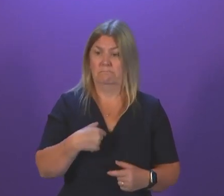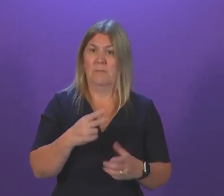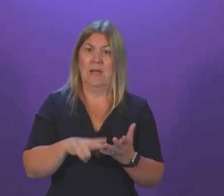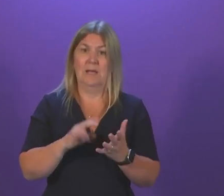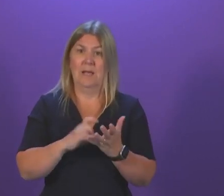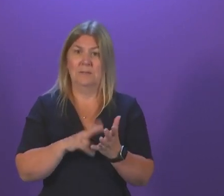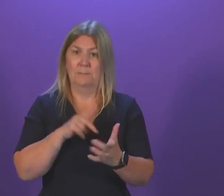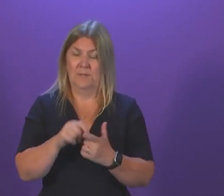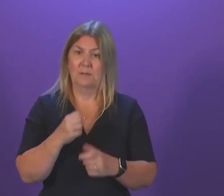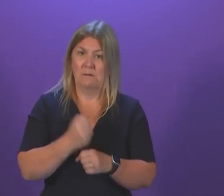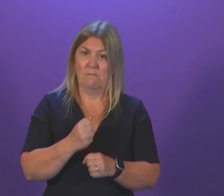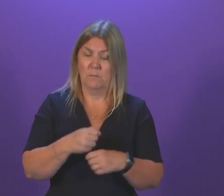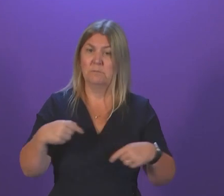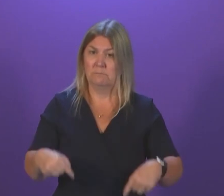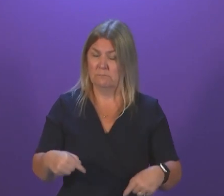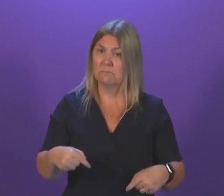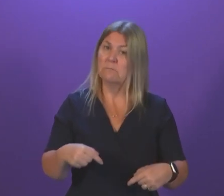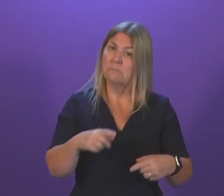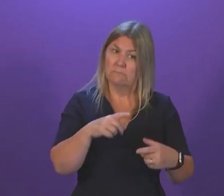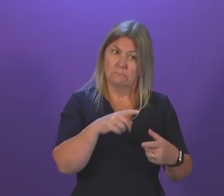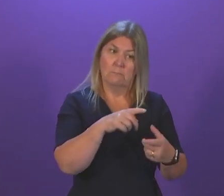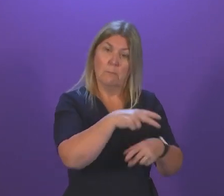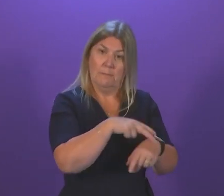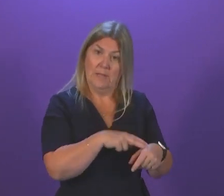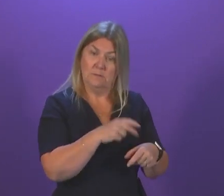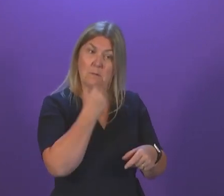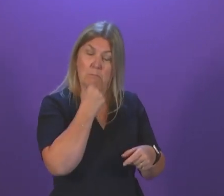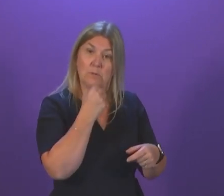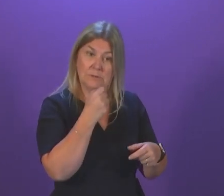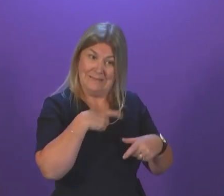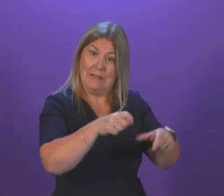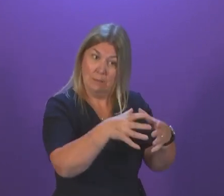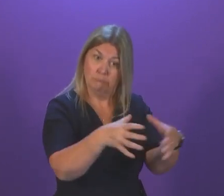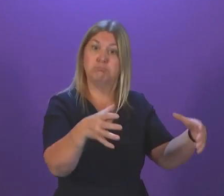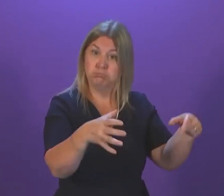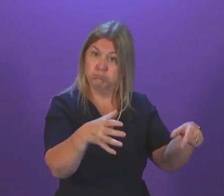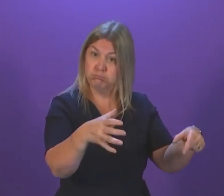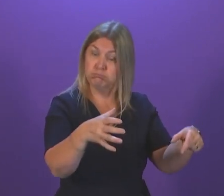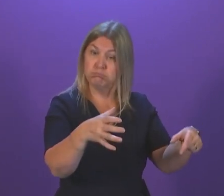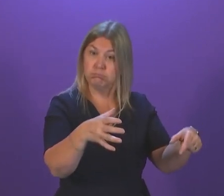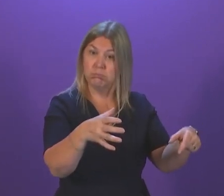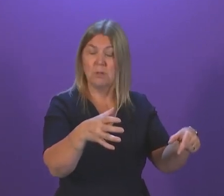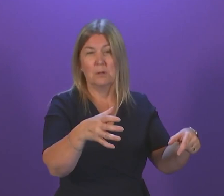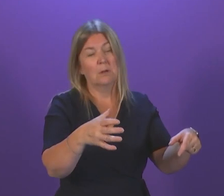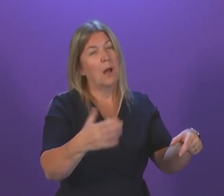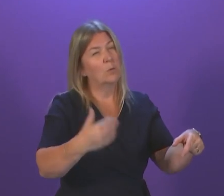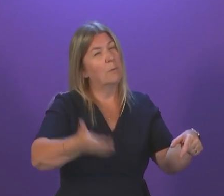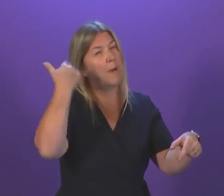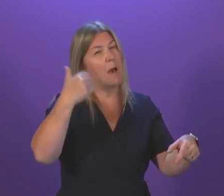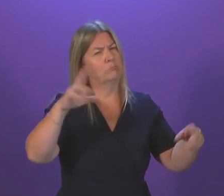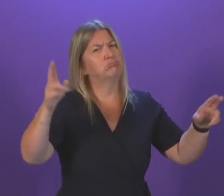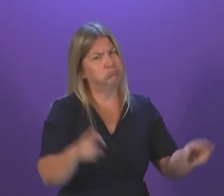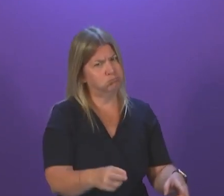we have also maintained the number of police officers above the level we inherited when we've seen numbers of police officers decline